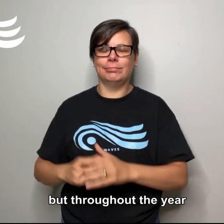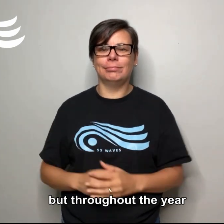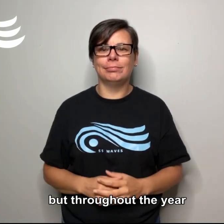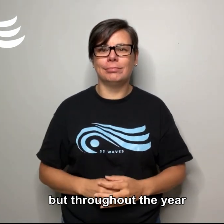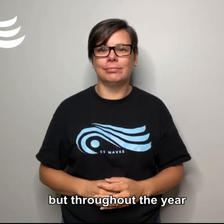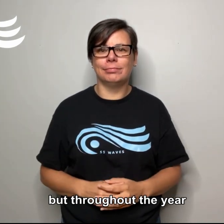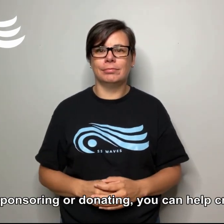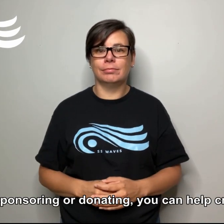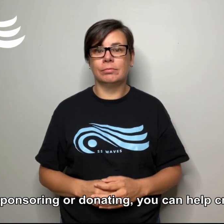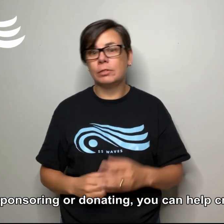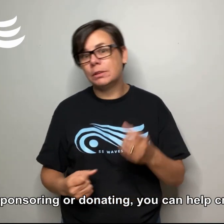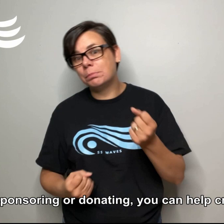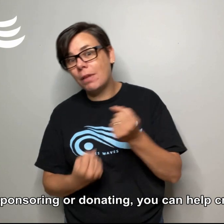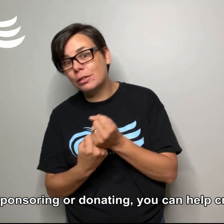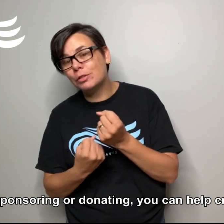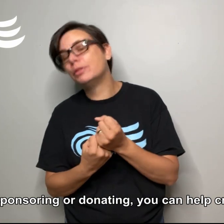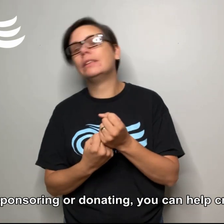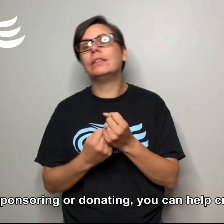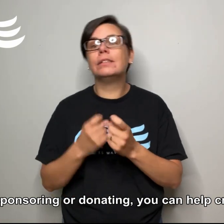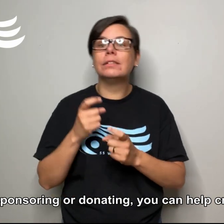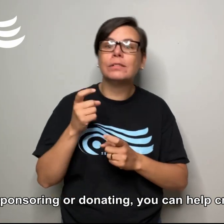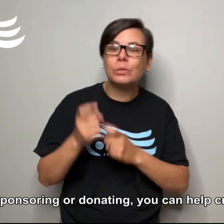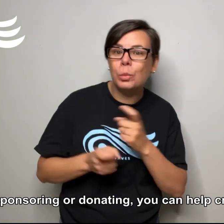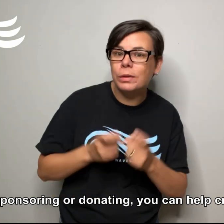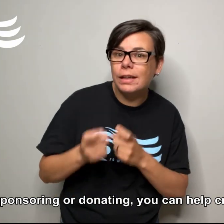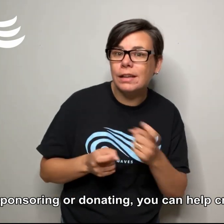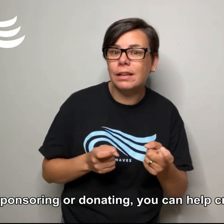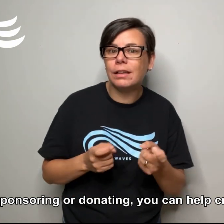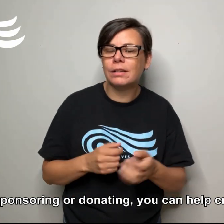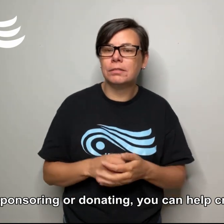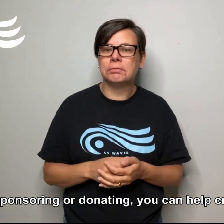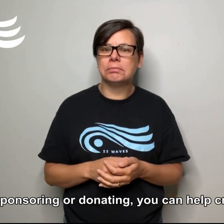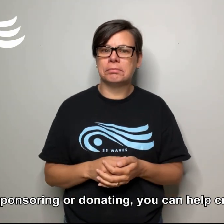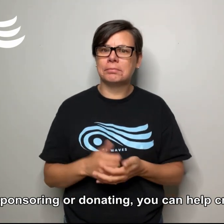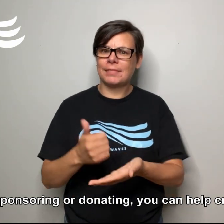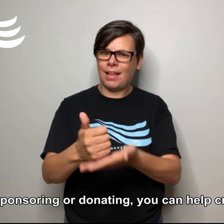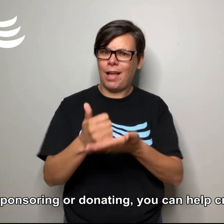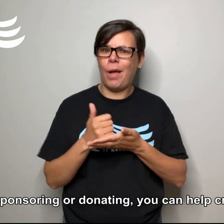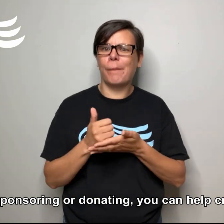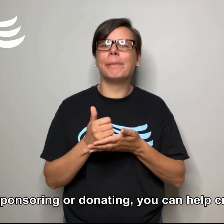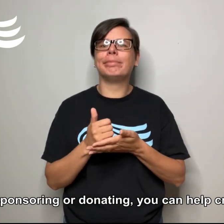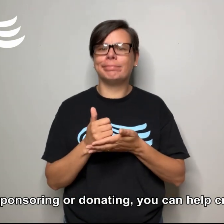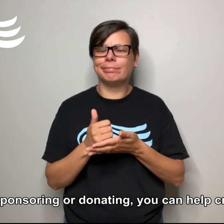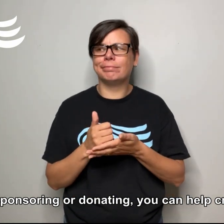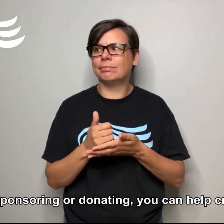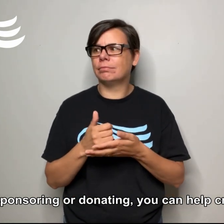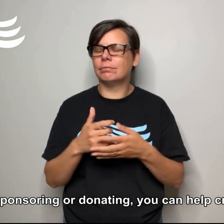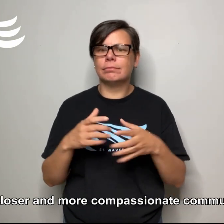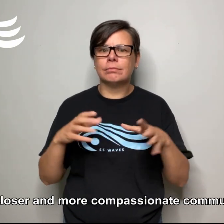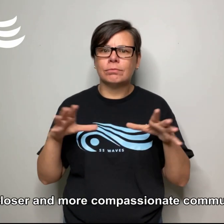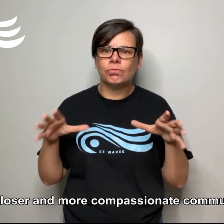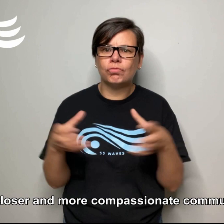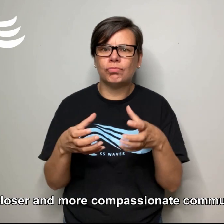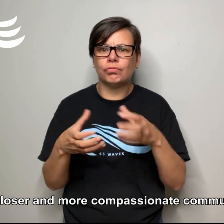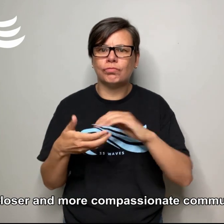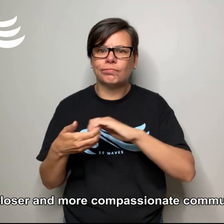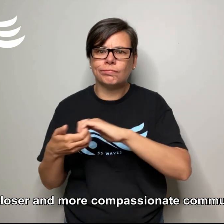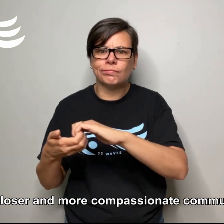By sponsoring or donating, you can help create a closer and